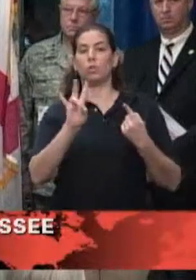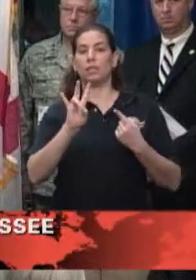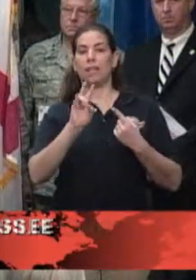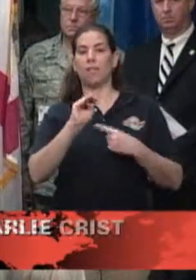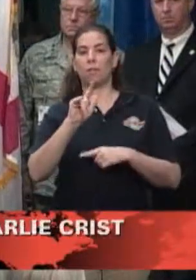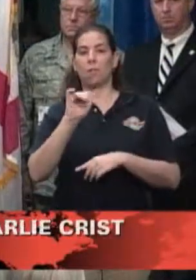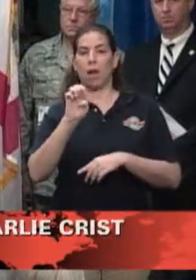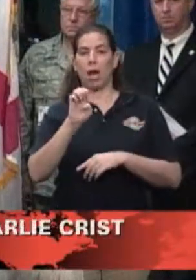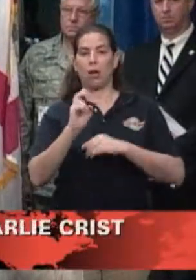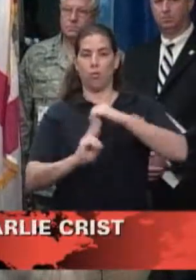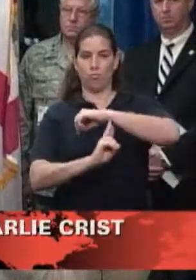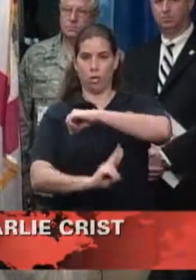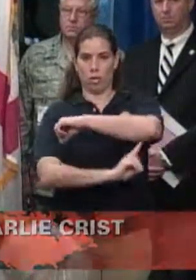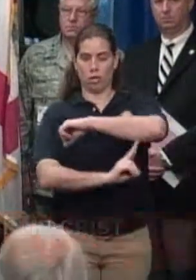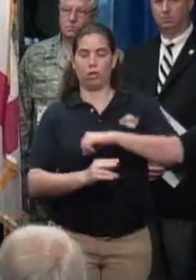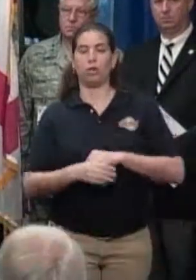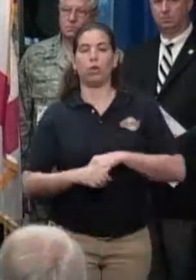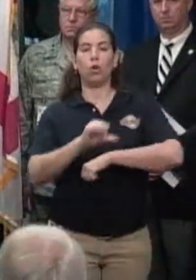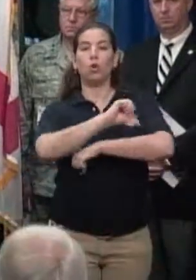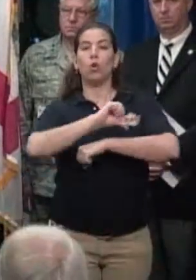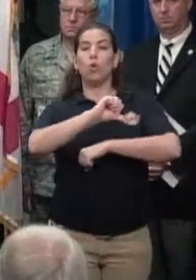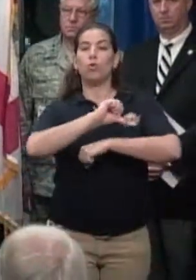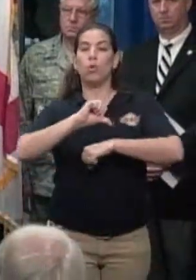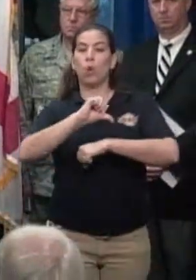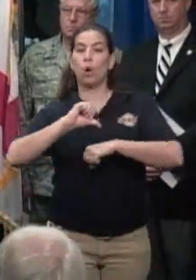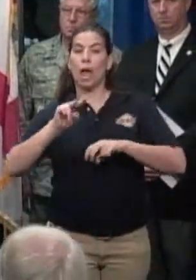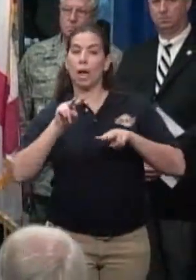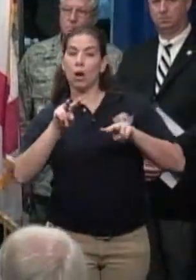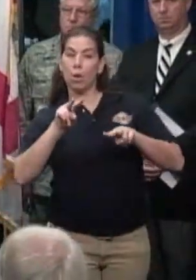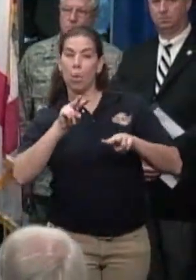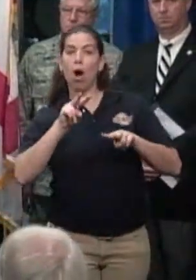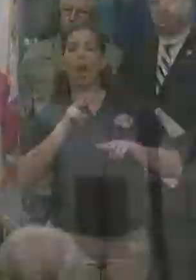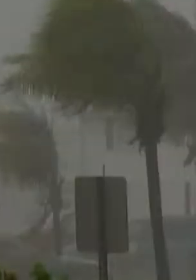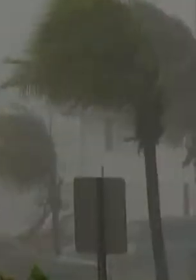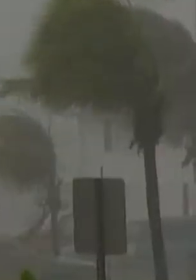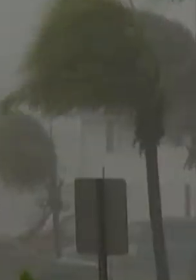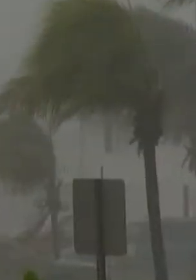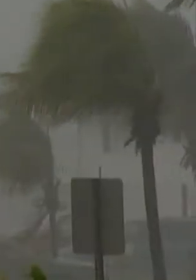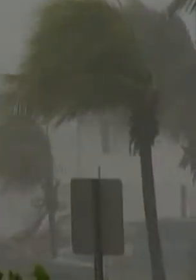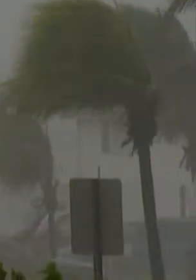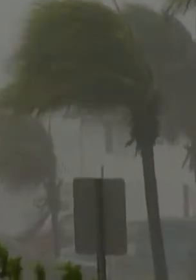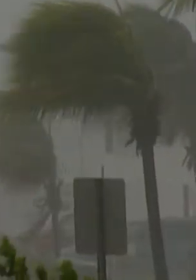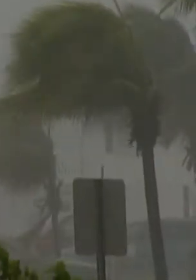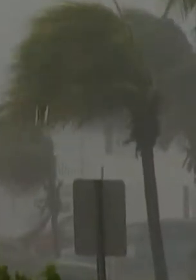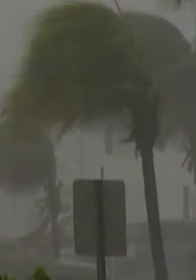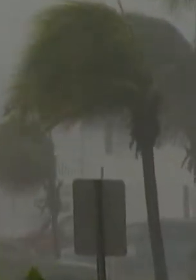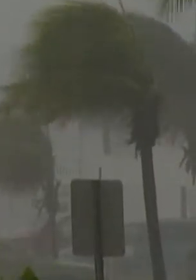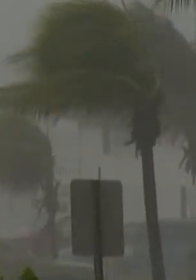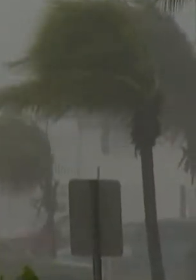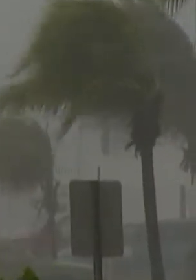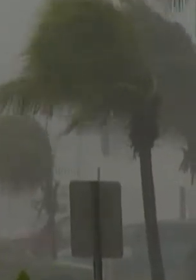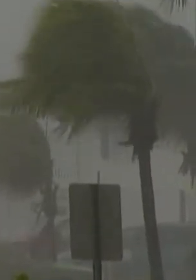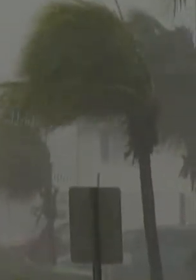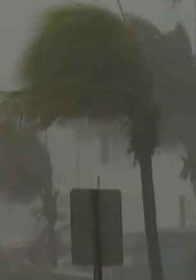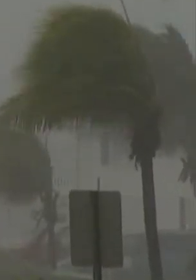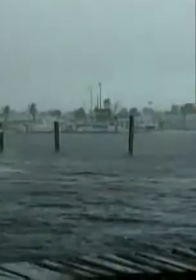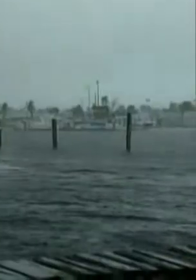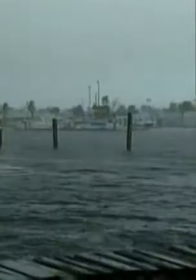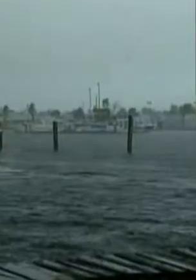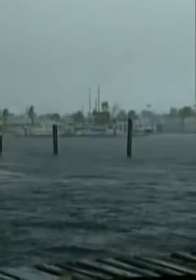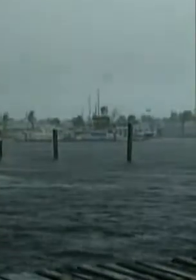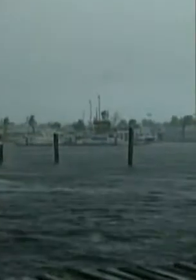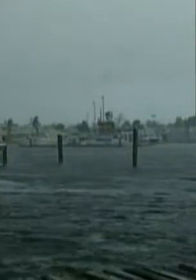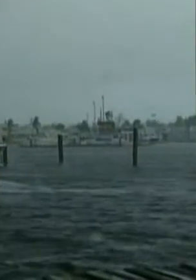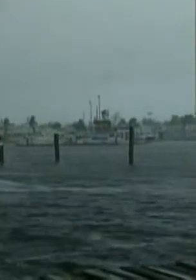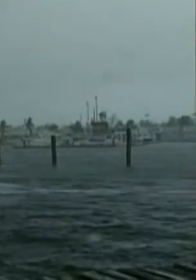A tornado watch is in effect for most of Central and South Florida through 4 p.m. this afternoon. A tornado